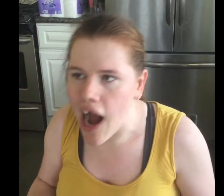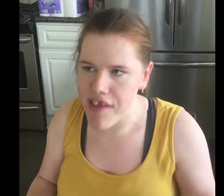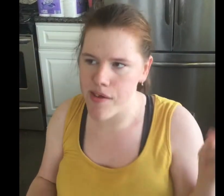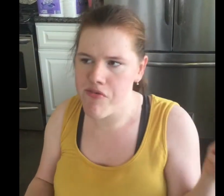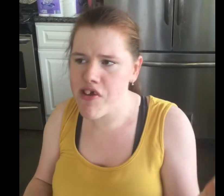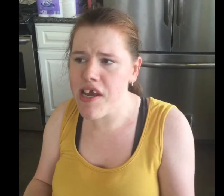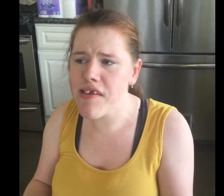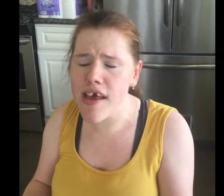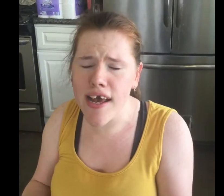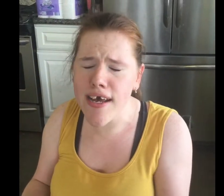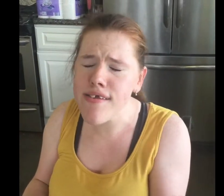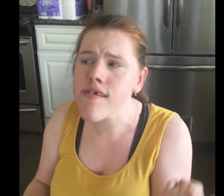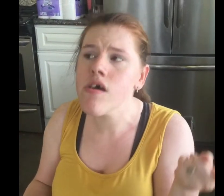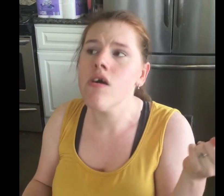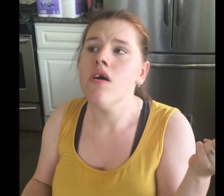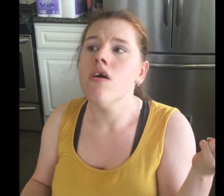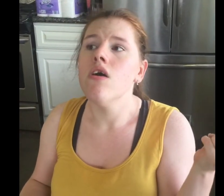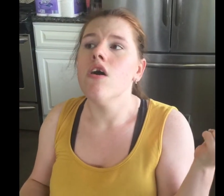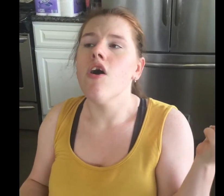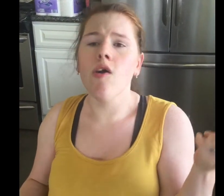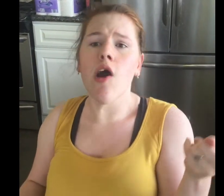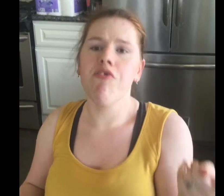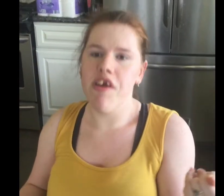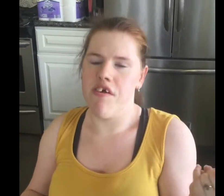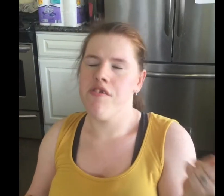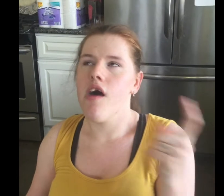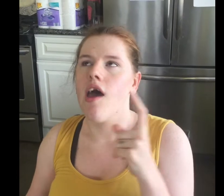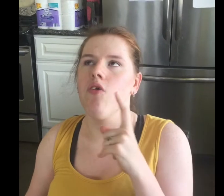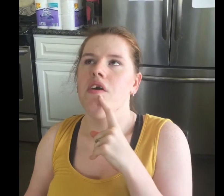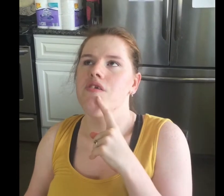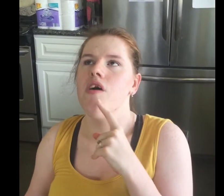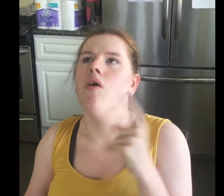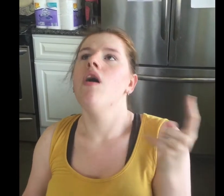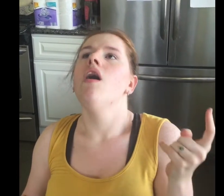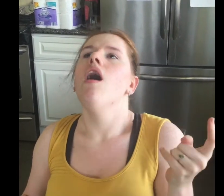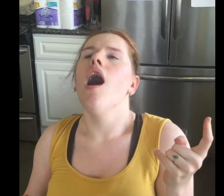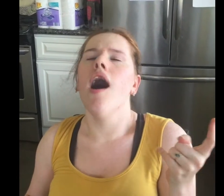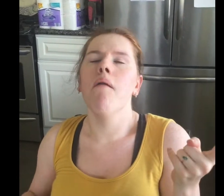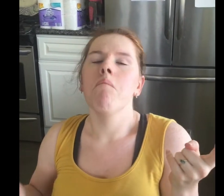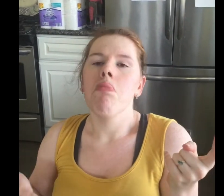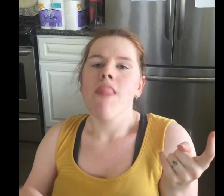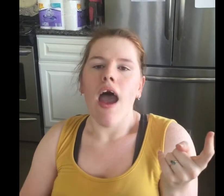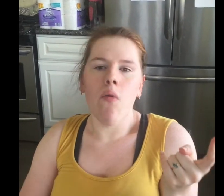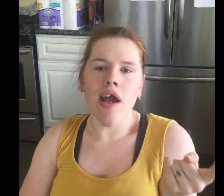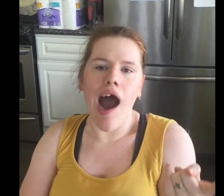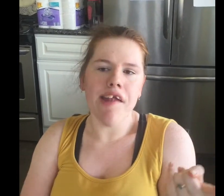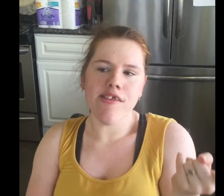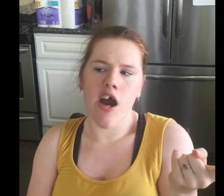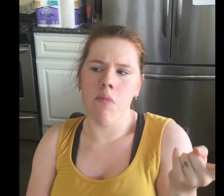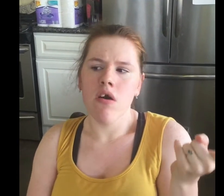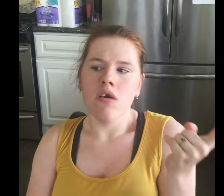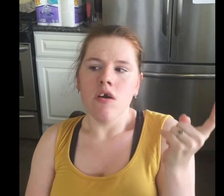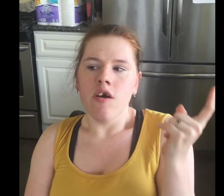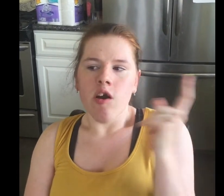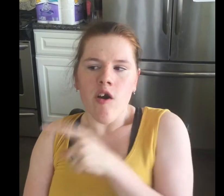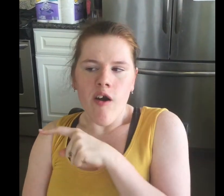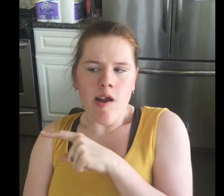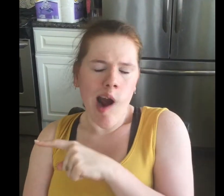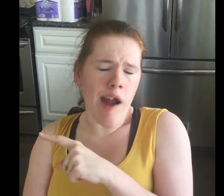got some cheeses or no cheeses. I don't think so. And we got some non